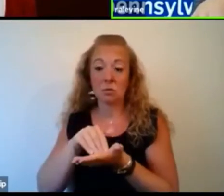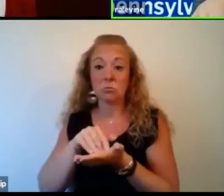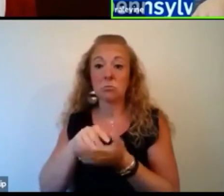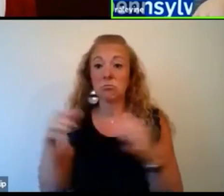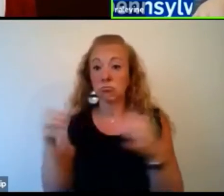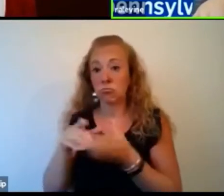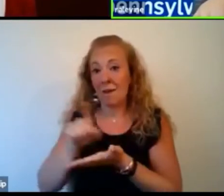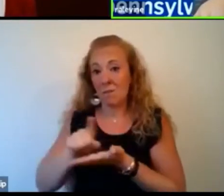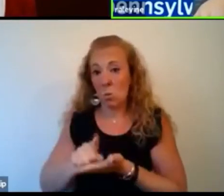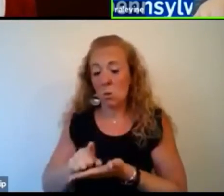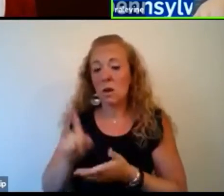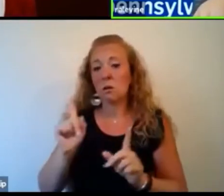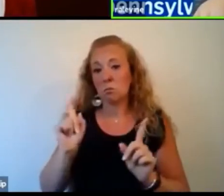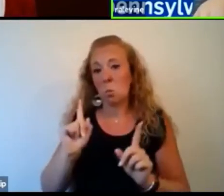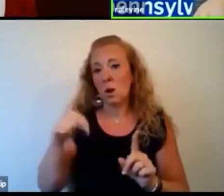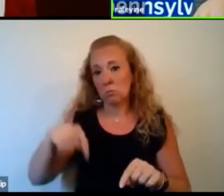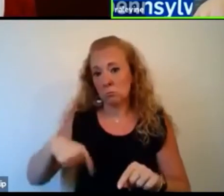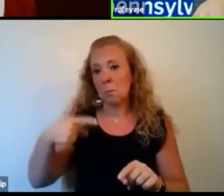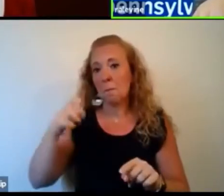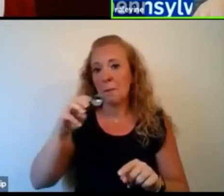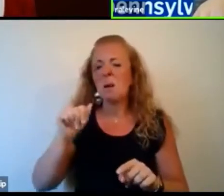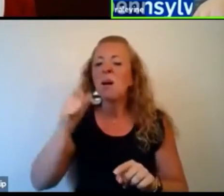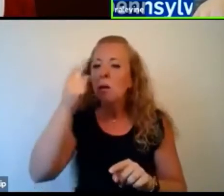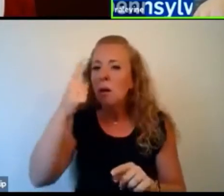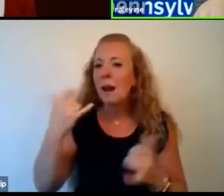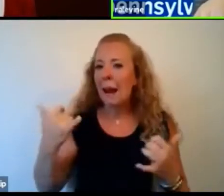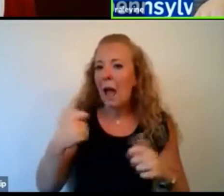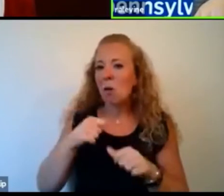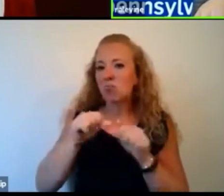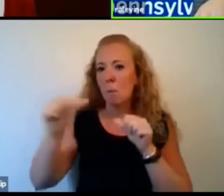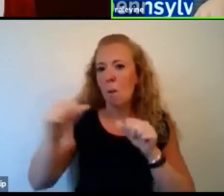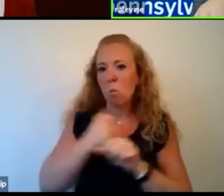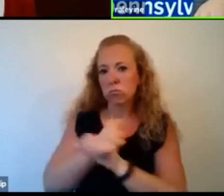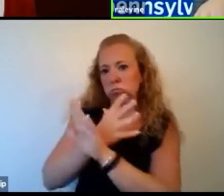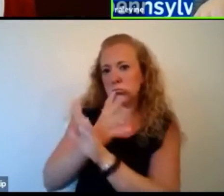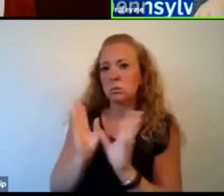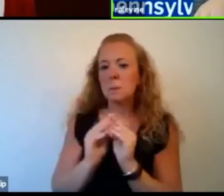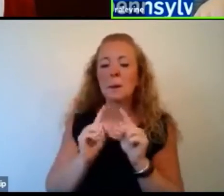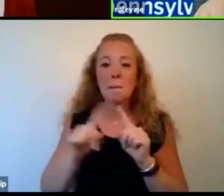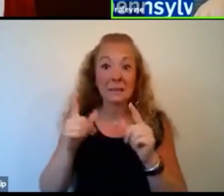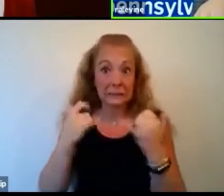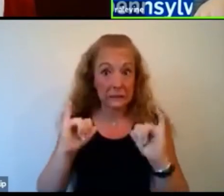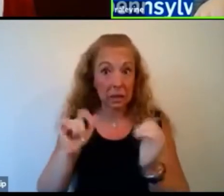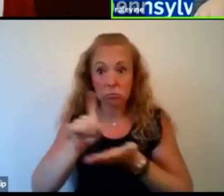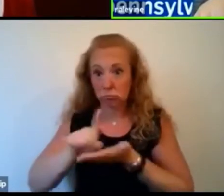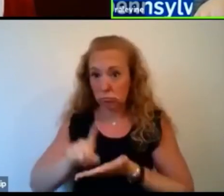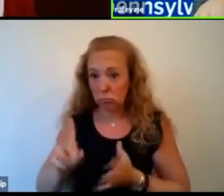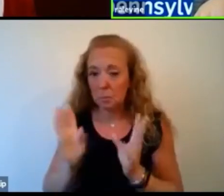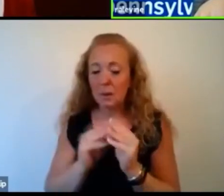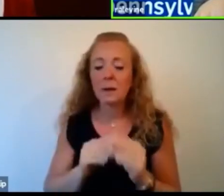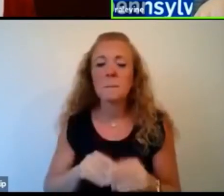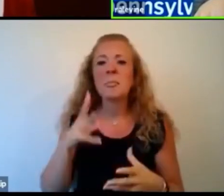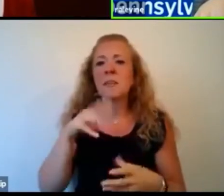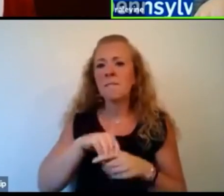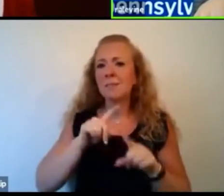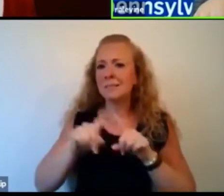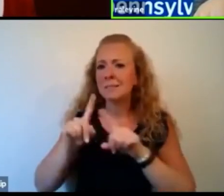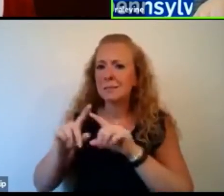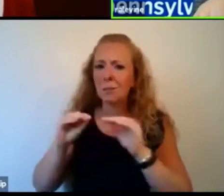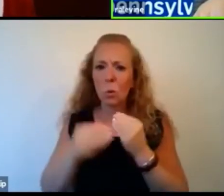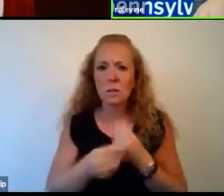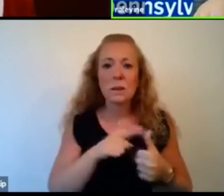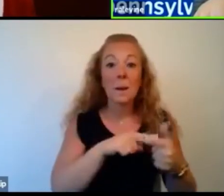course, many of those meetings are now virtual. And that involves many different state agencies, Pennsylvania Department of Health,